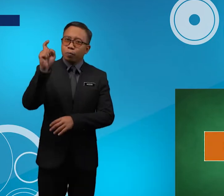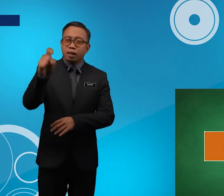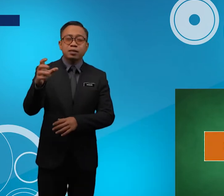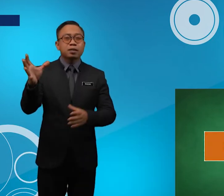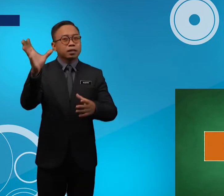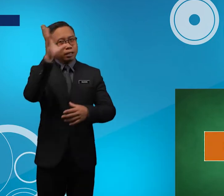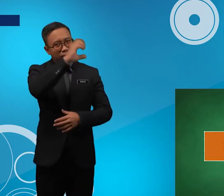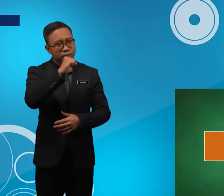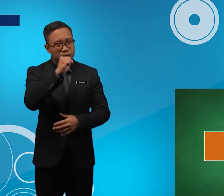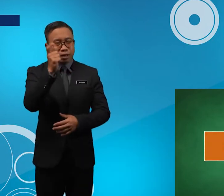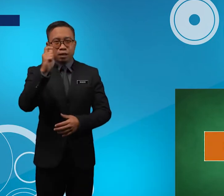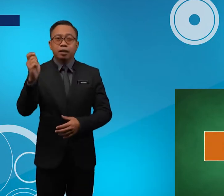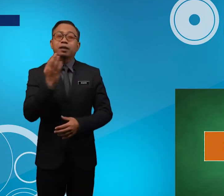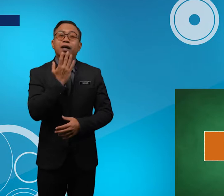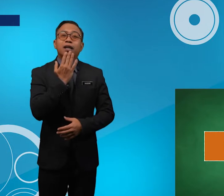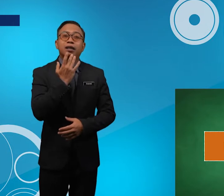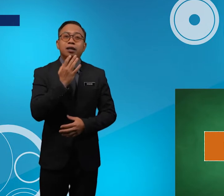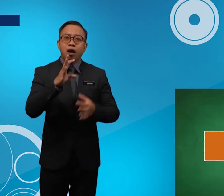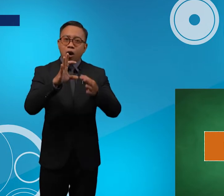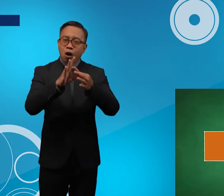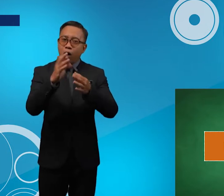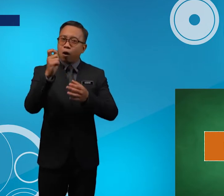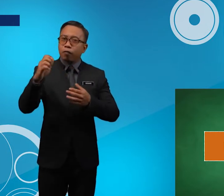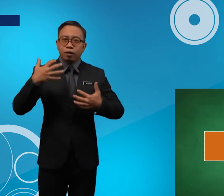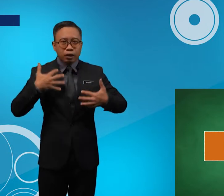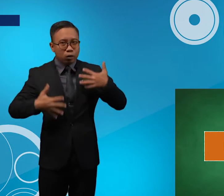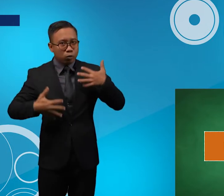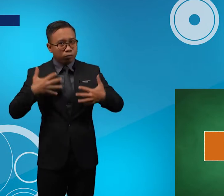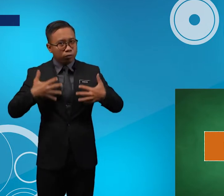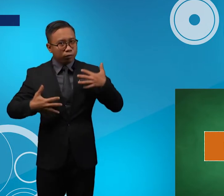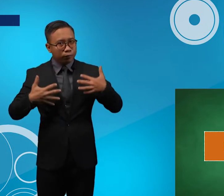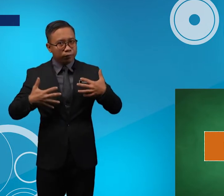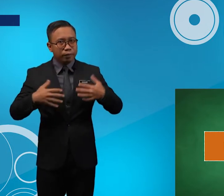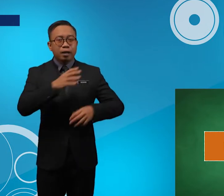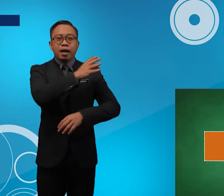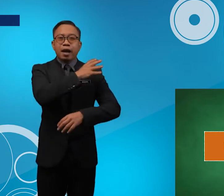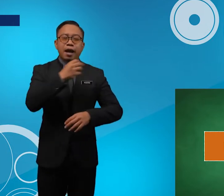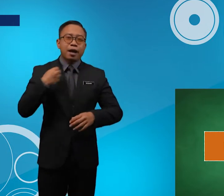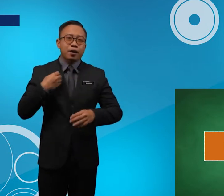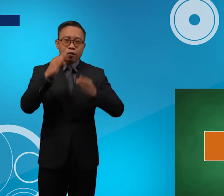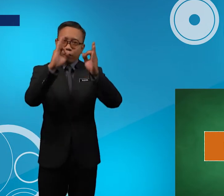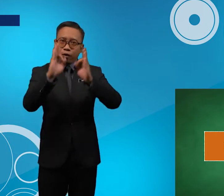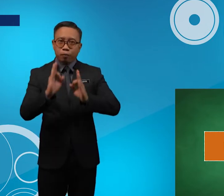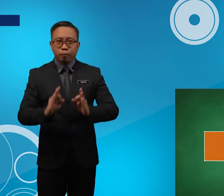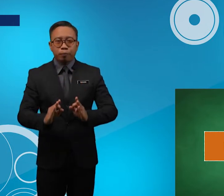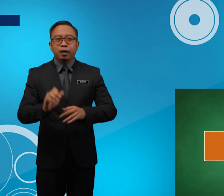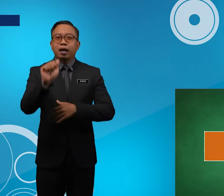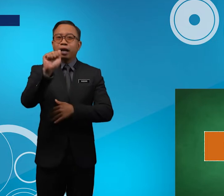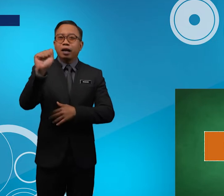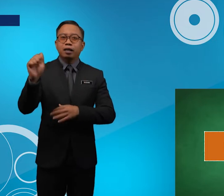must Guess The Color Of The Clothes And Form A